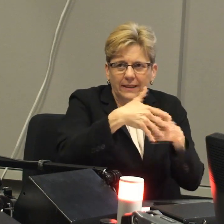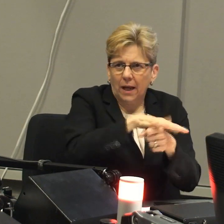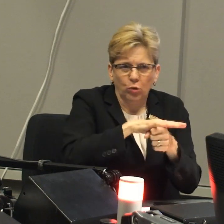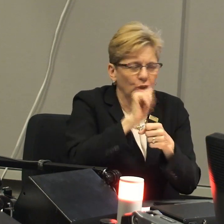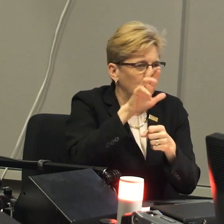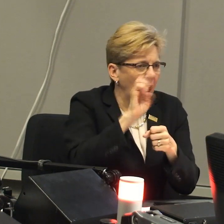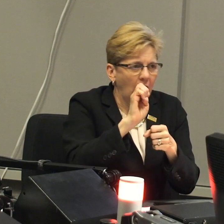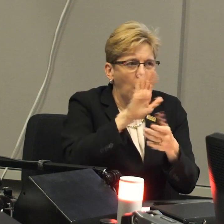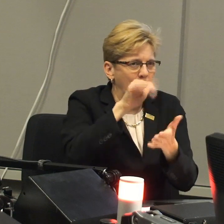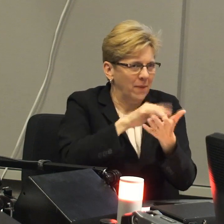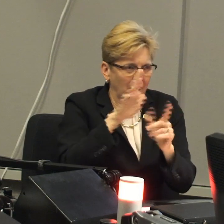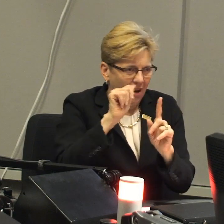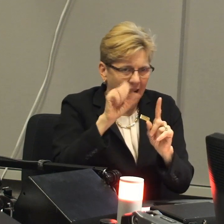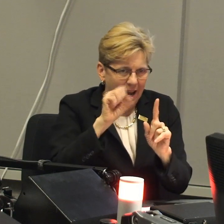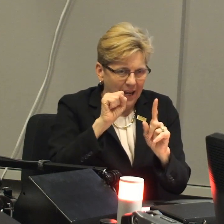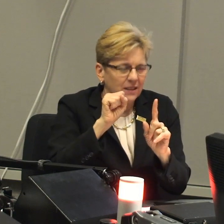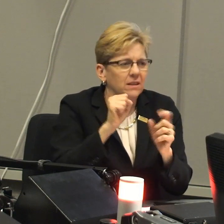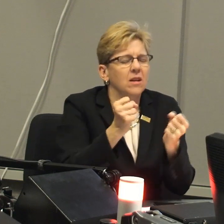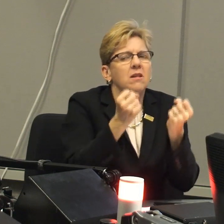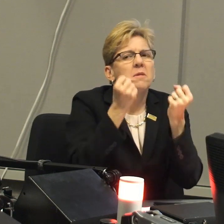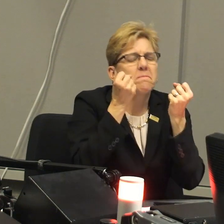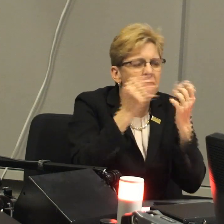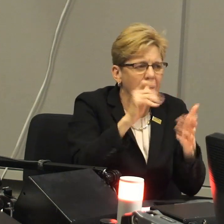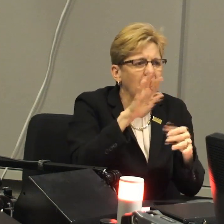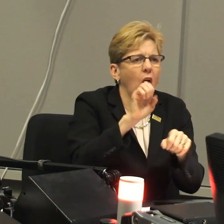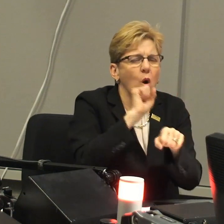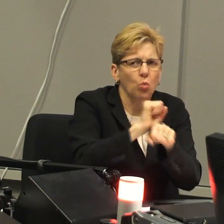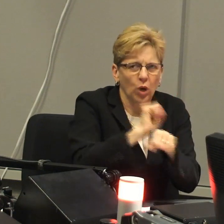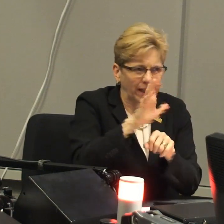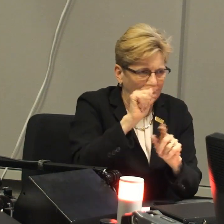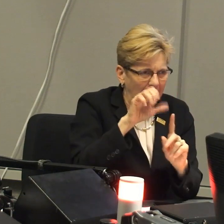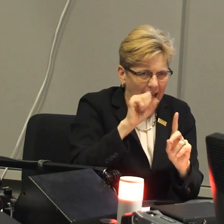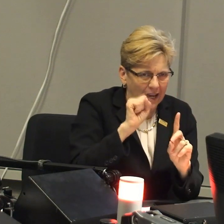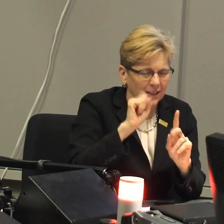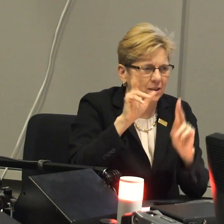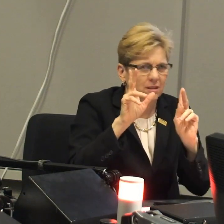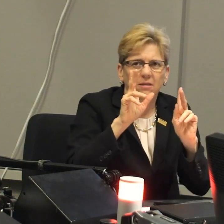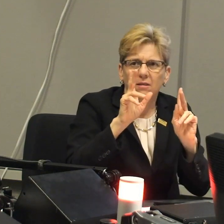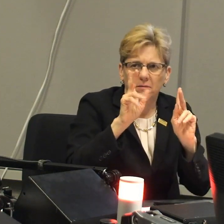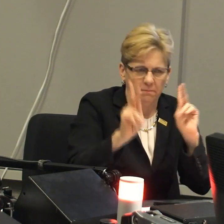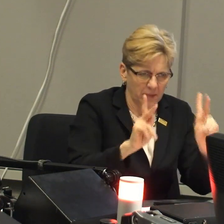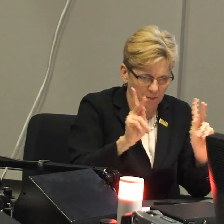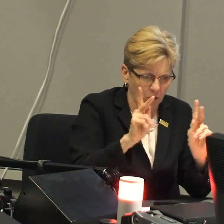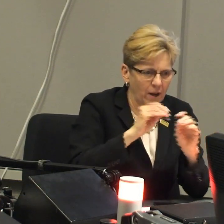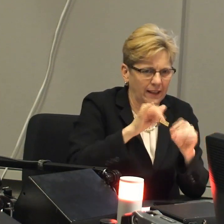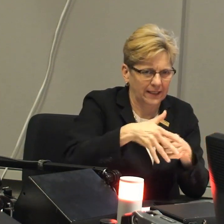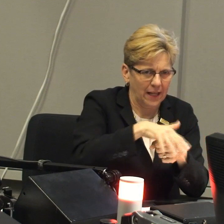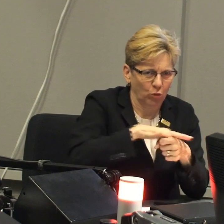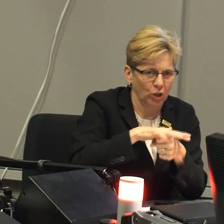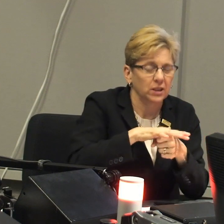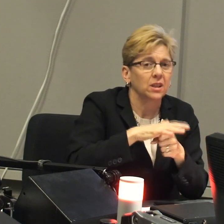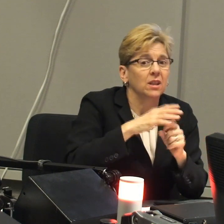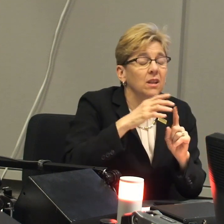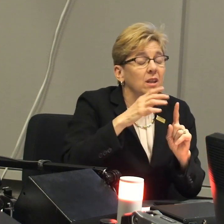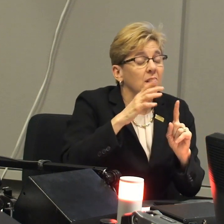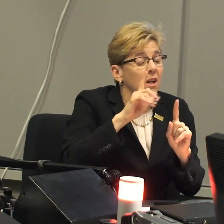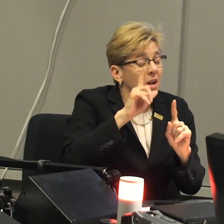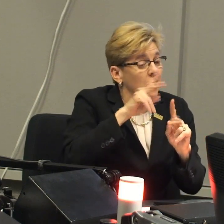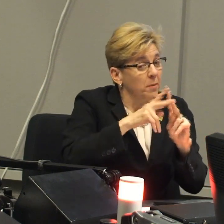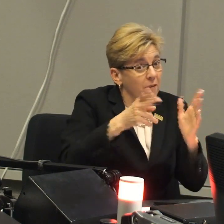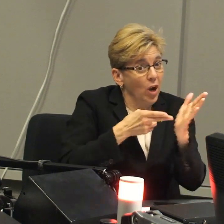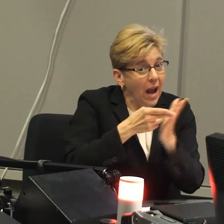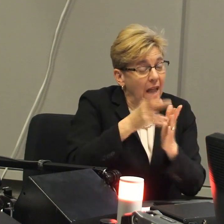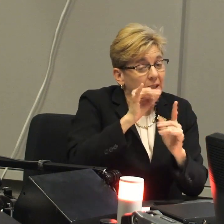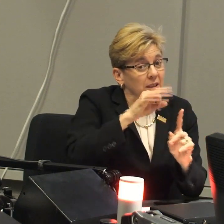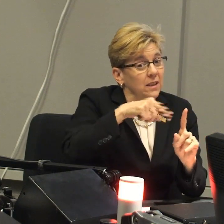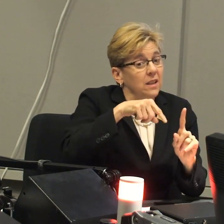that not all people in the neighborhood are middle class. And, in fact, many are working class citizens living in